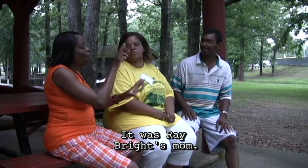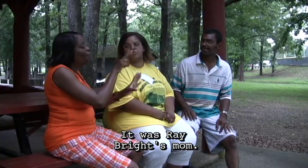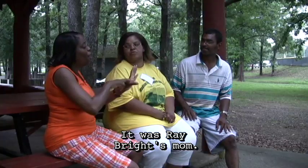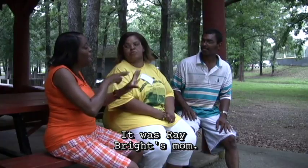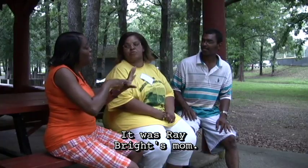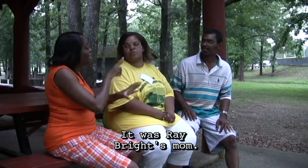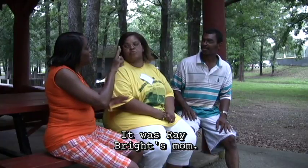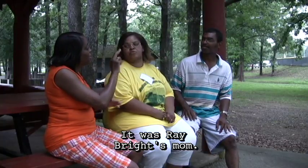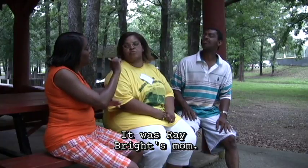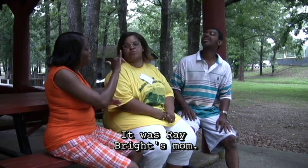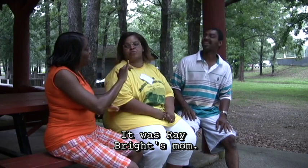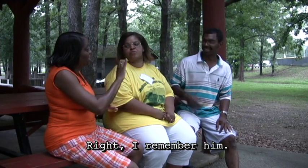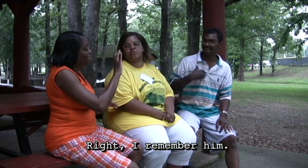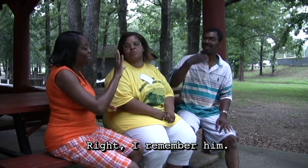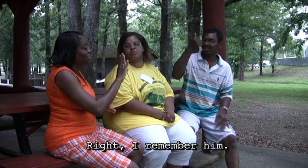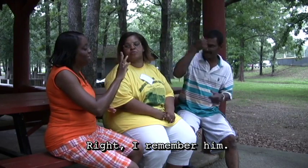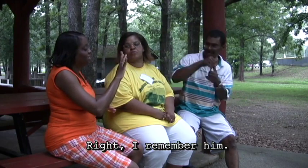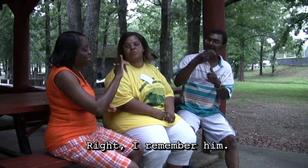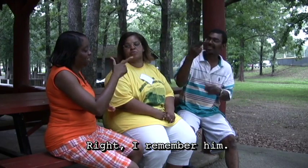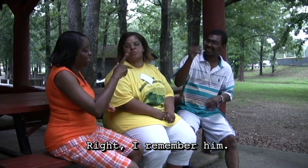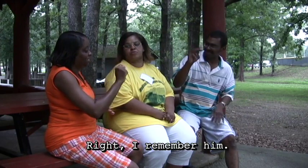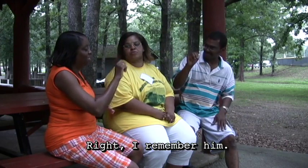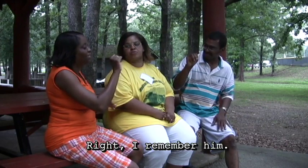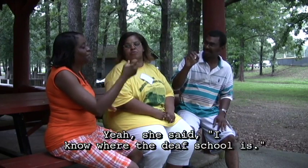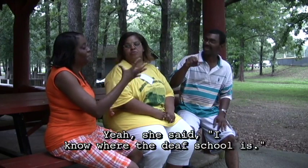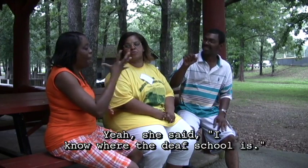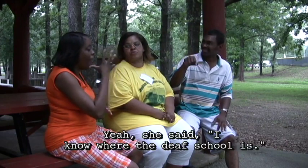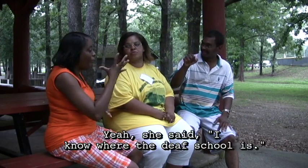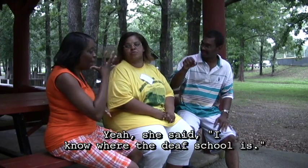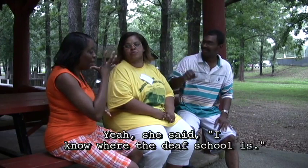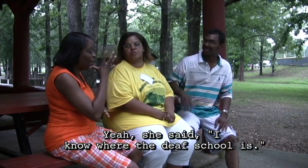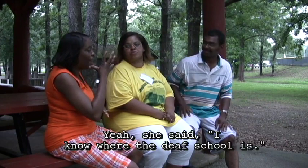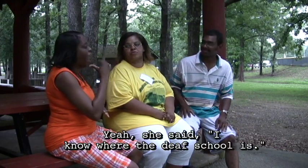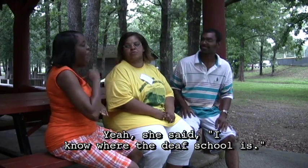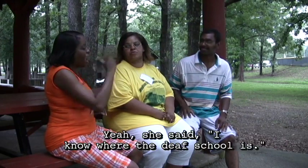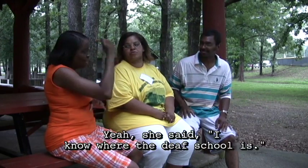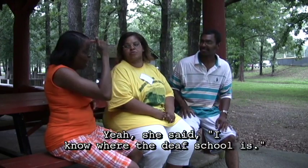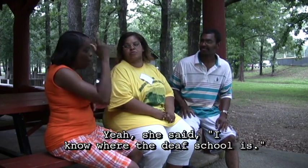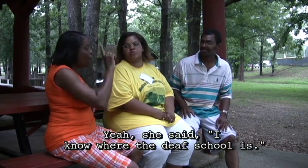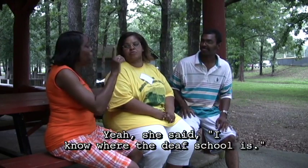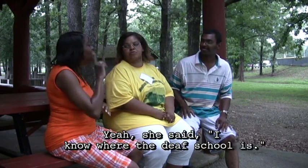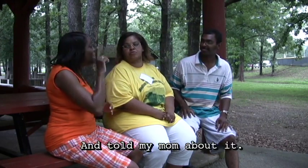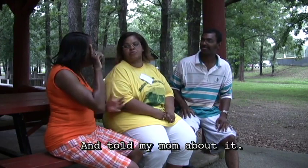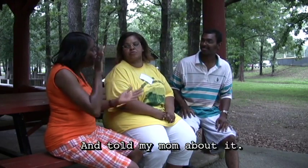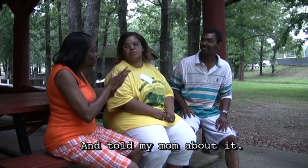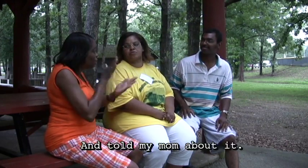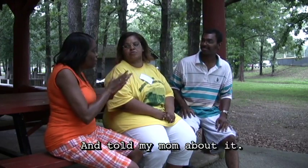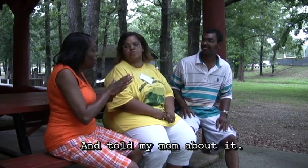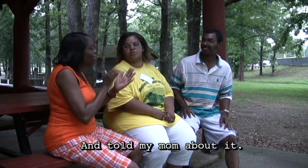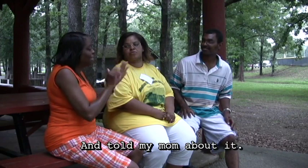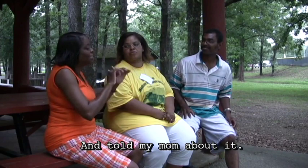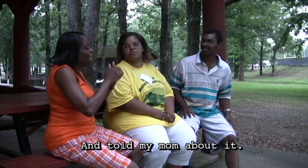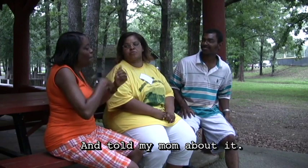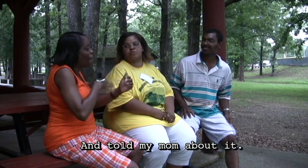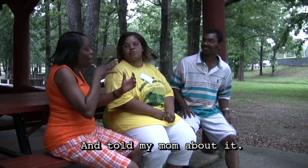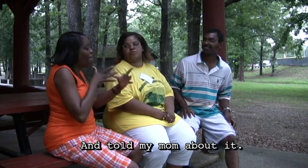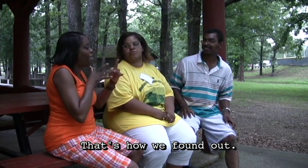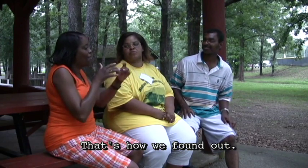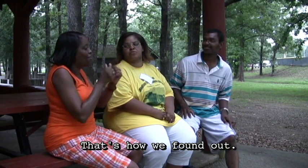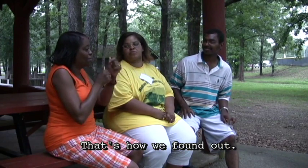It was Ray Bright's mom. Right, I remember him. Yeah, she said, I know where the deaf school is and told my mom about it. That's